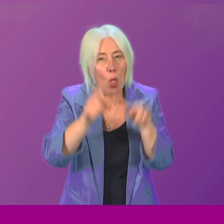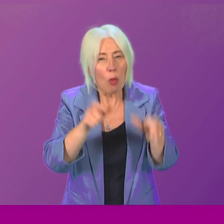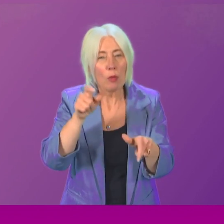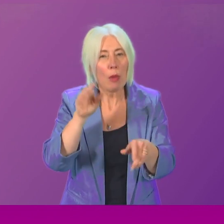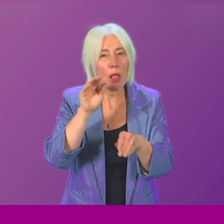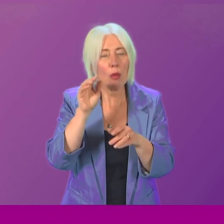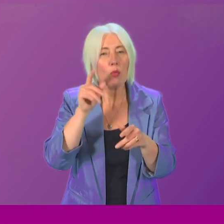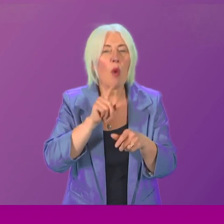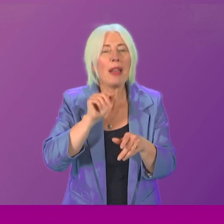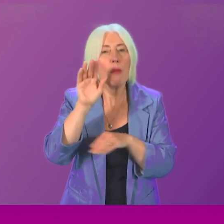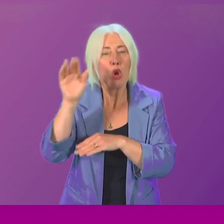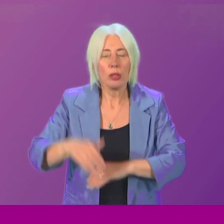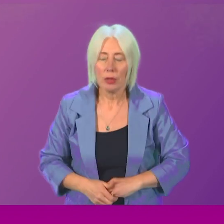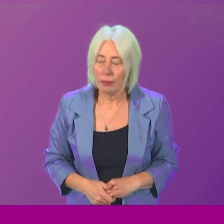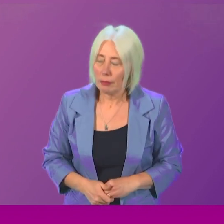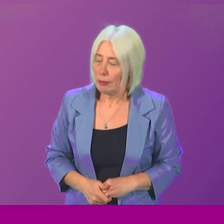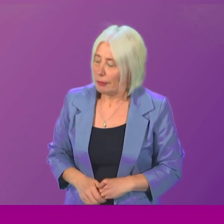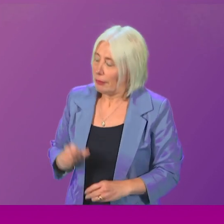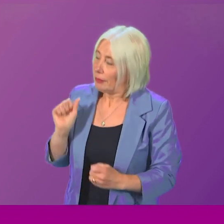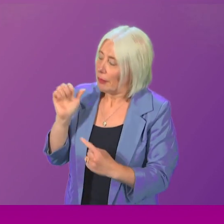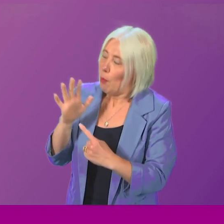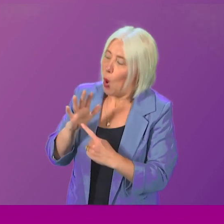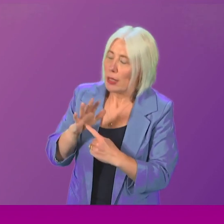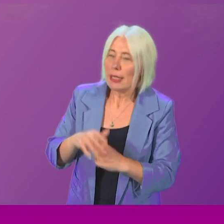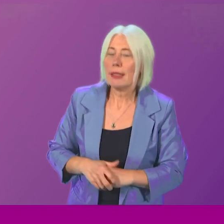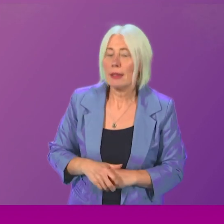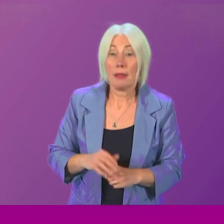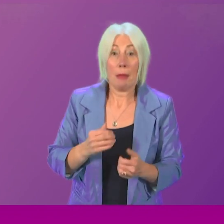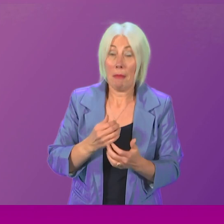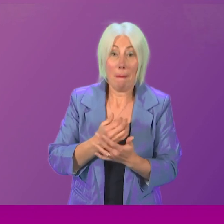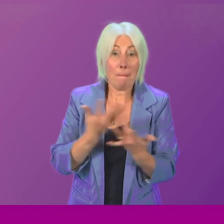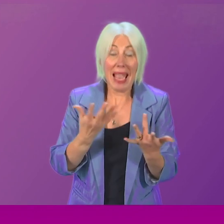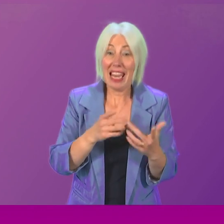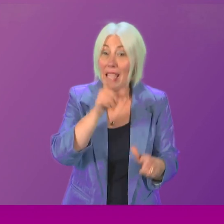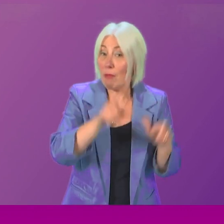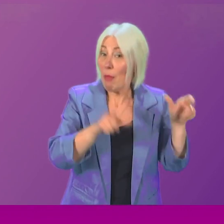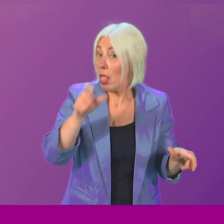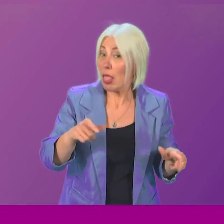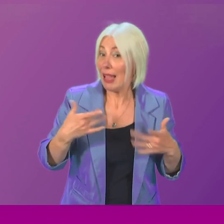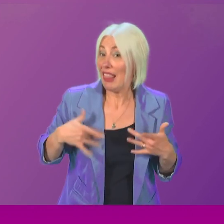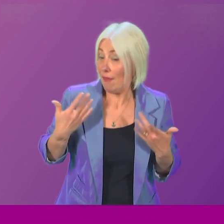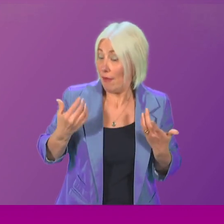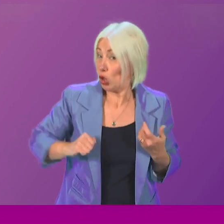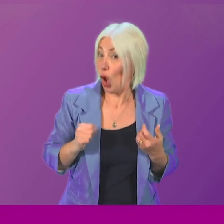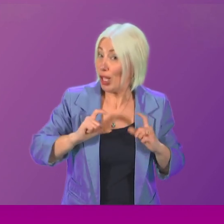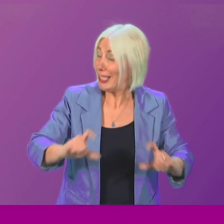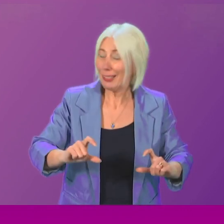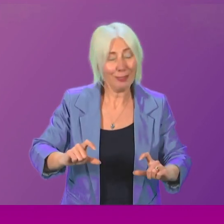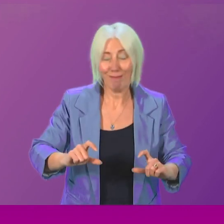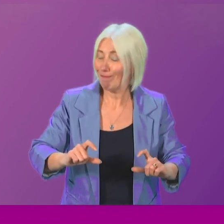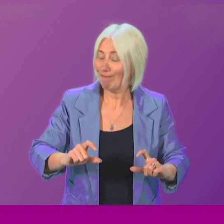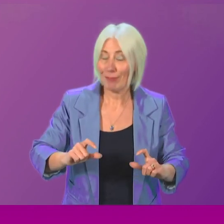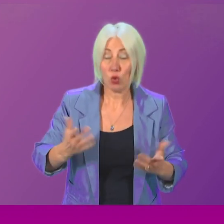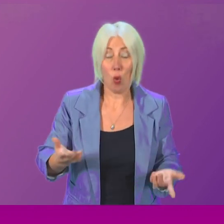I think it is important to recognise that many will no longer live in Scotland and therefore we do have a